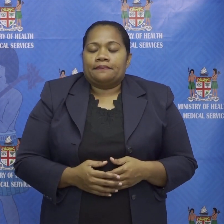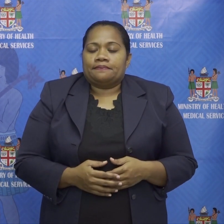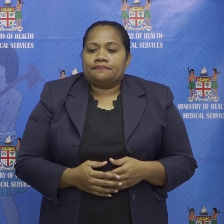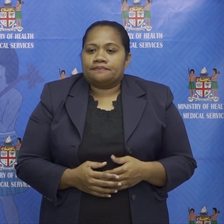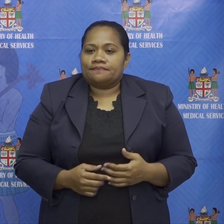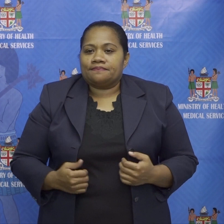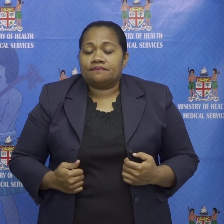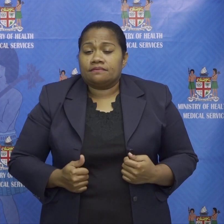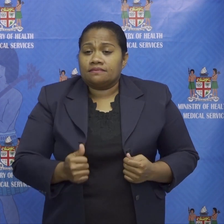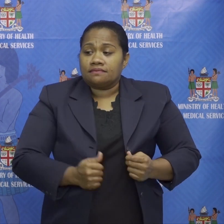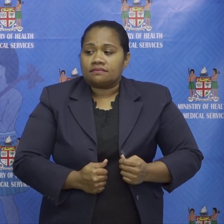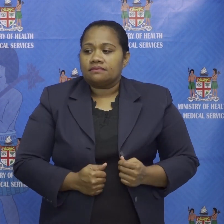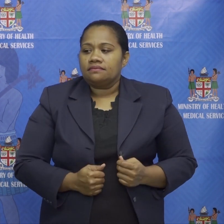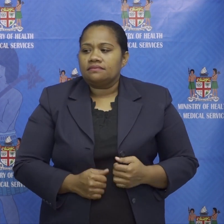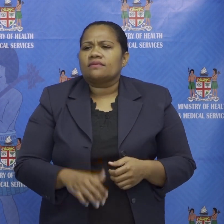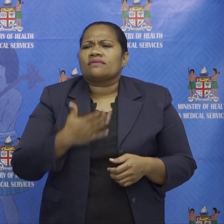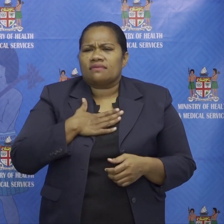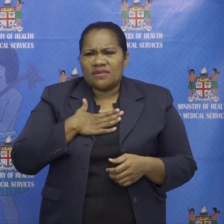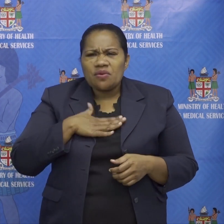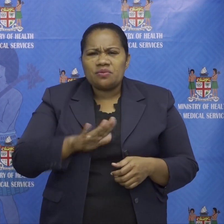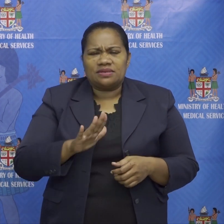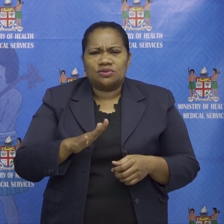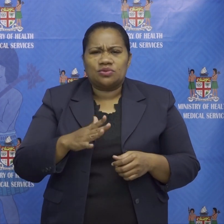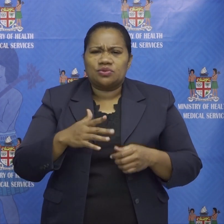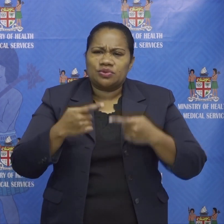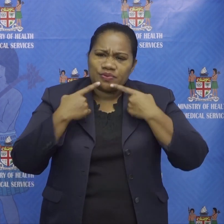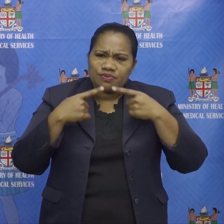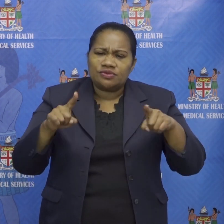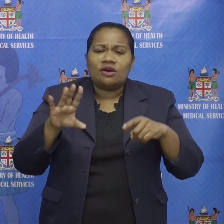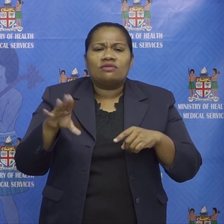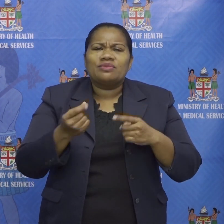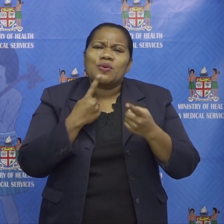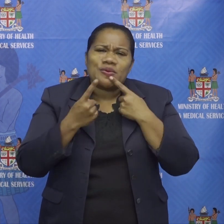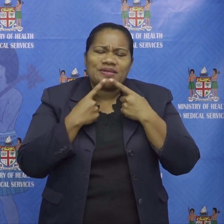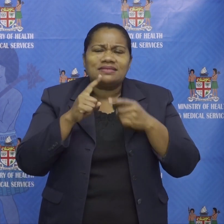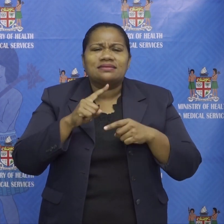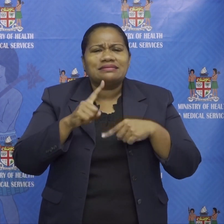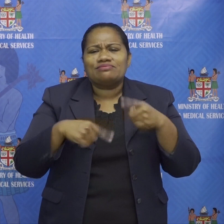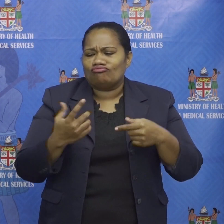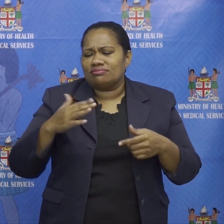i also want to address some comments about the contact tracing stemming from the husband and the wife living in mccoy